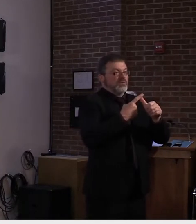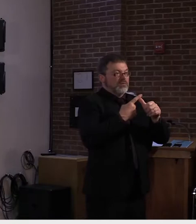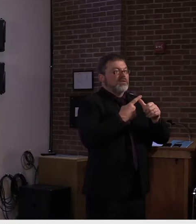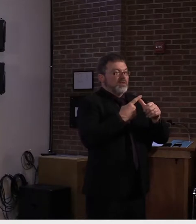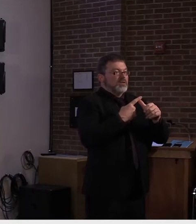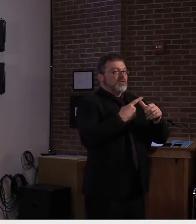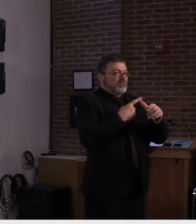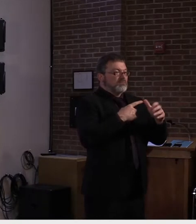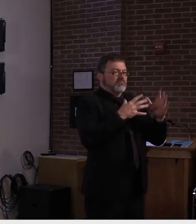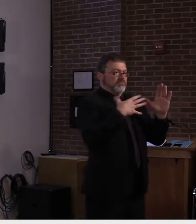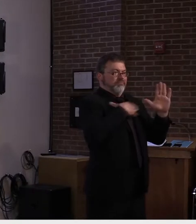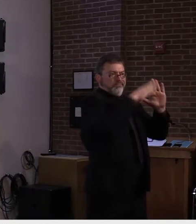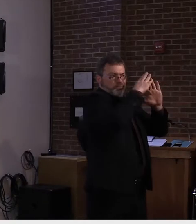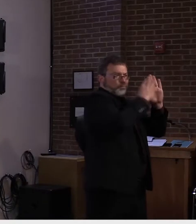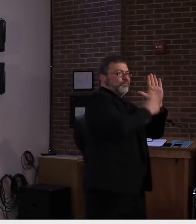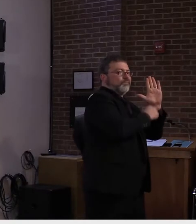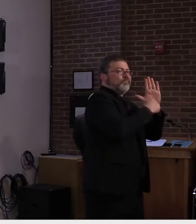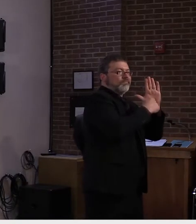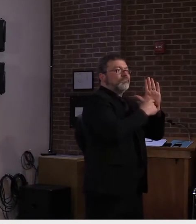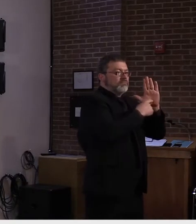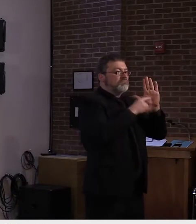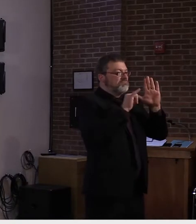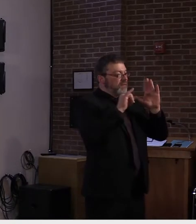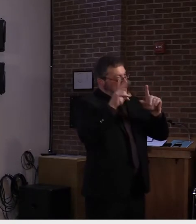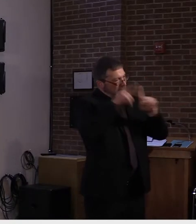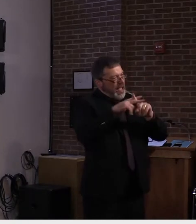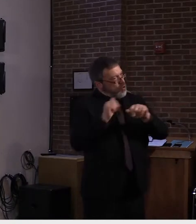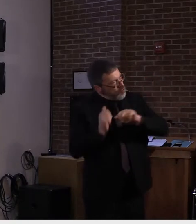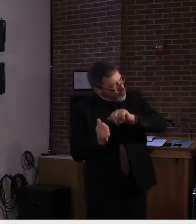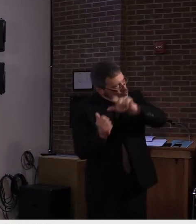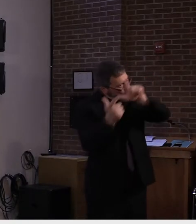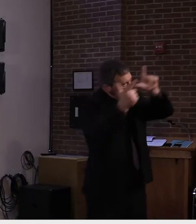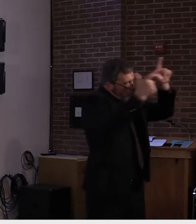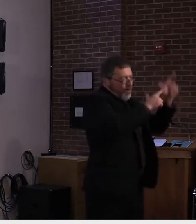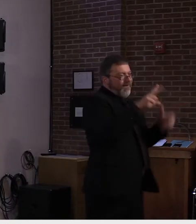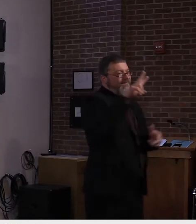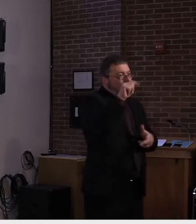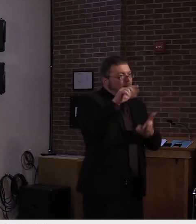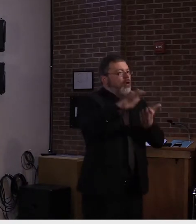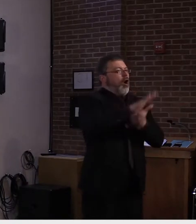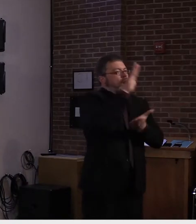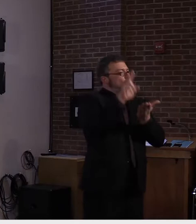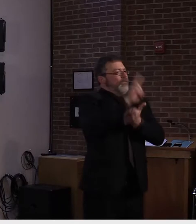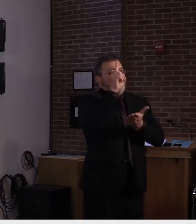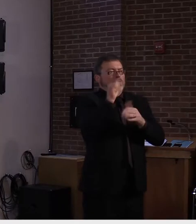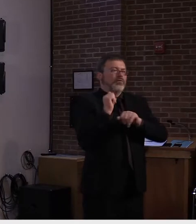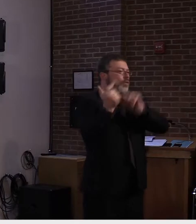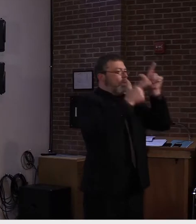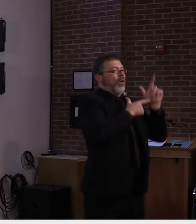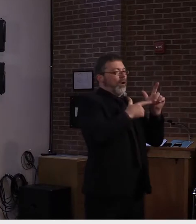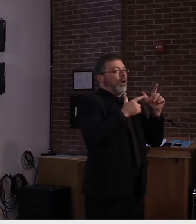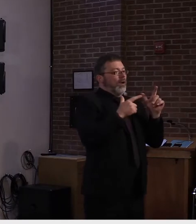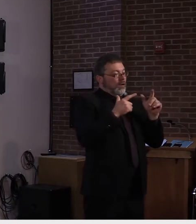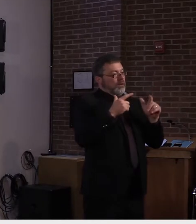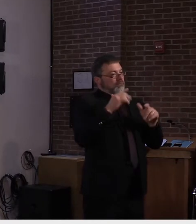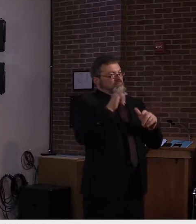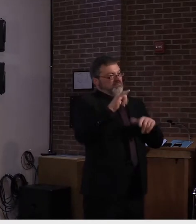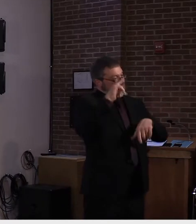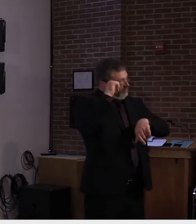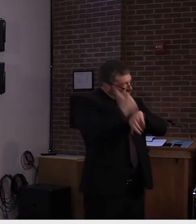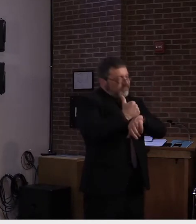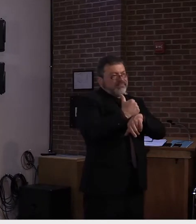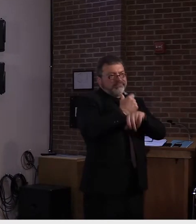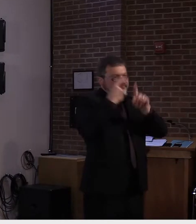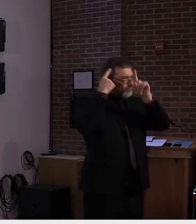colleges in Vermont have put into place will enable them all to protect the health and safety of their students, staff,